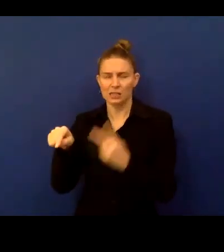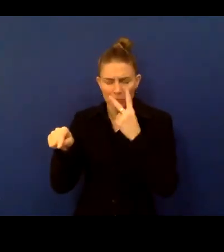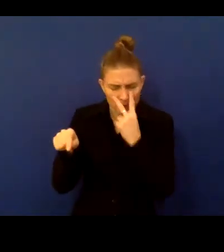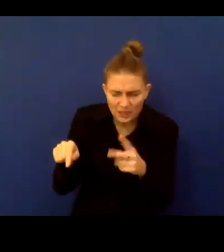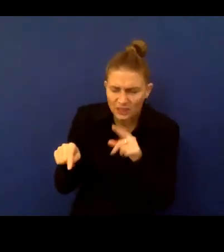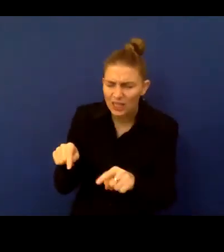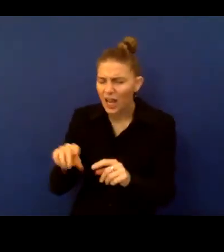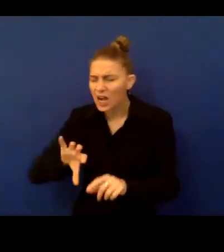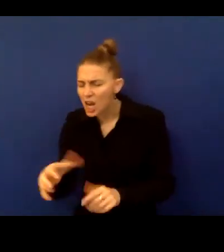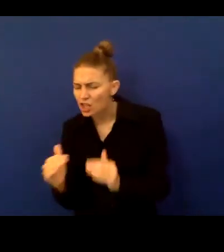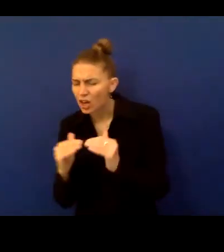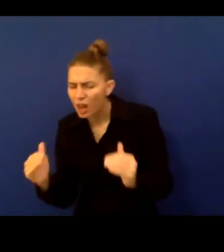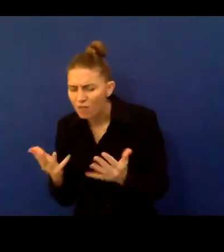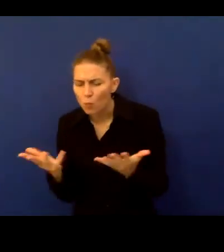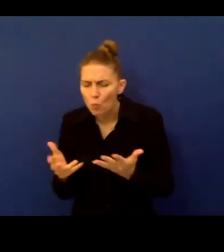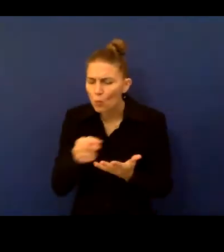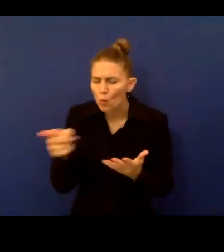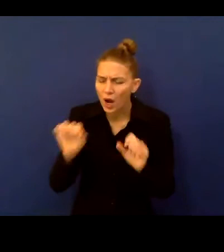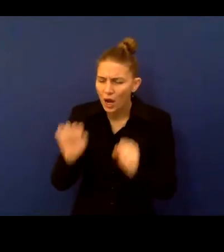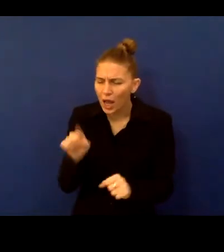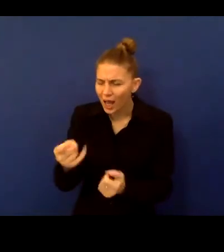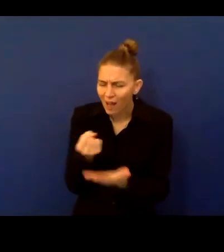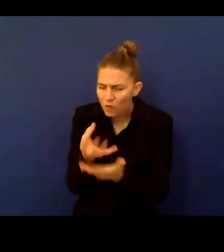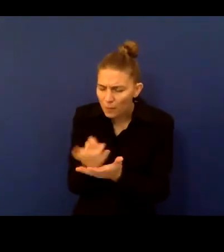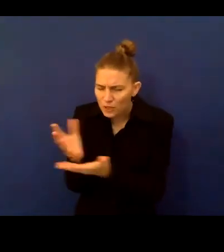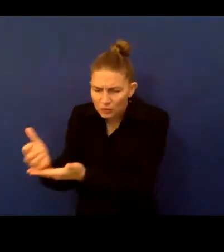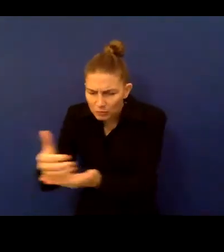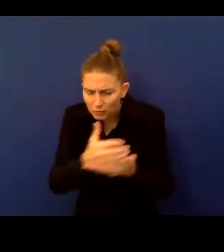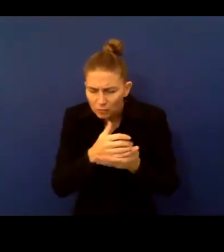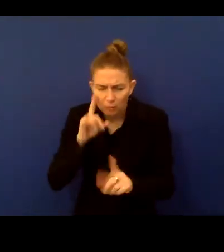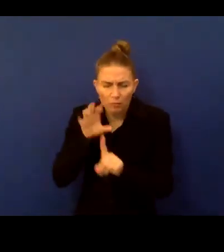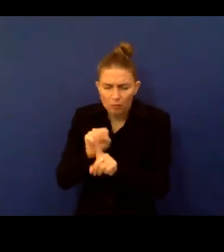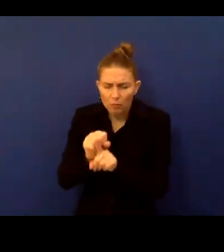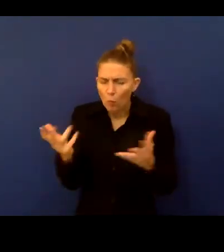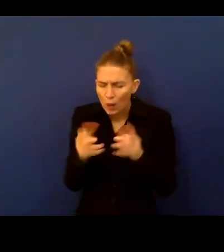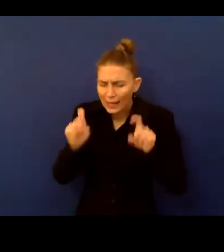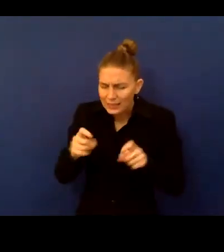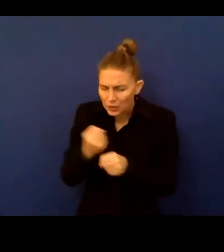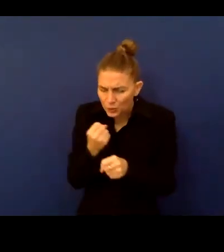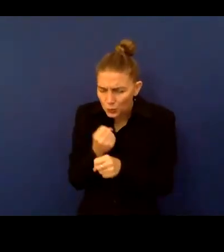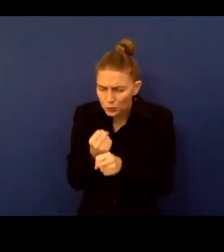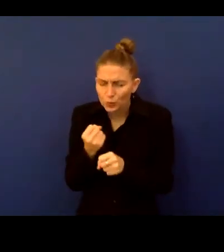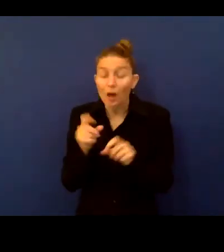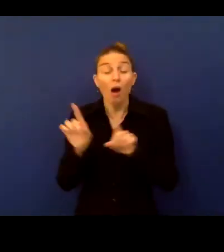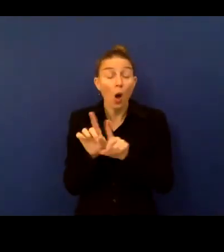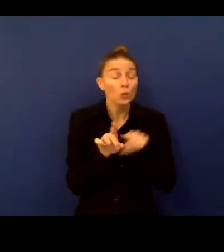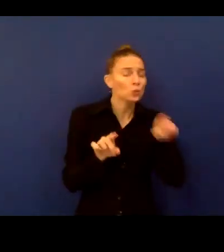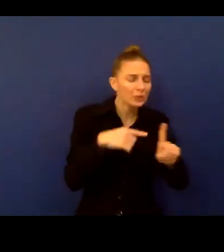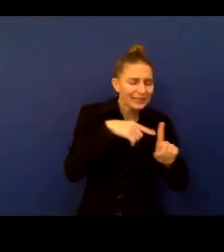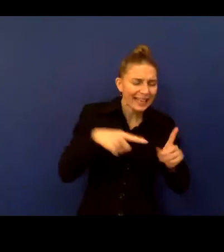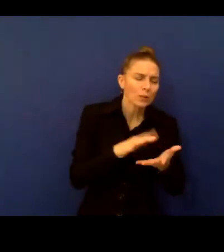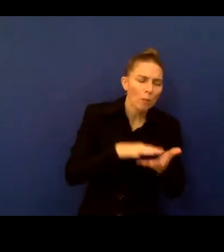national level, so that they can use that information to identify what needs to be done to make their data more disability inclusive.